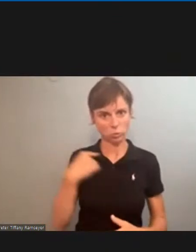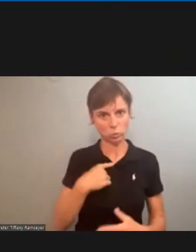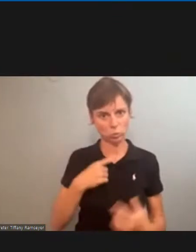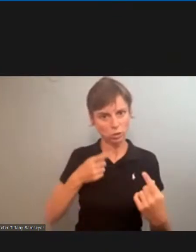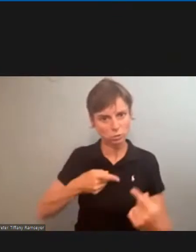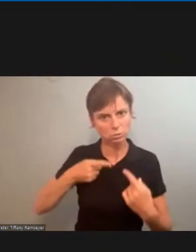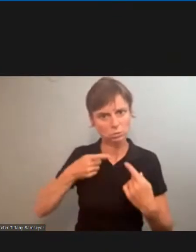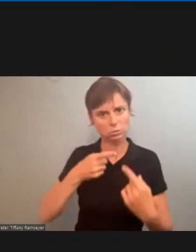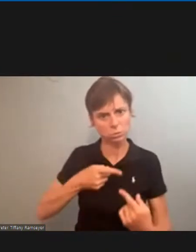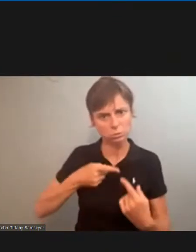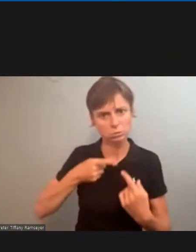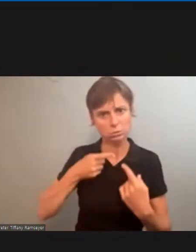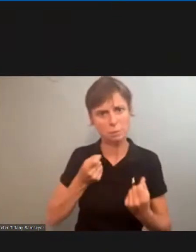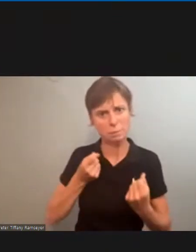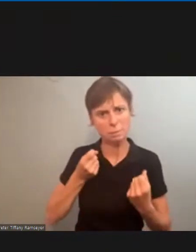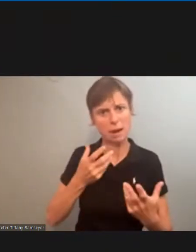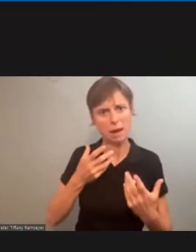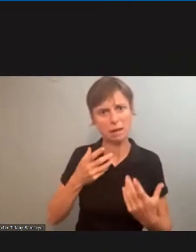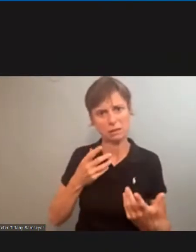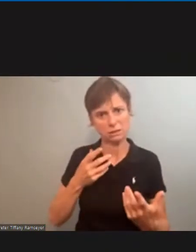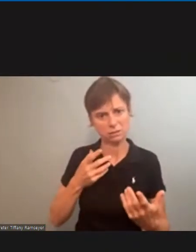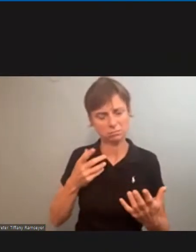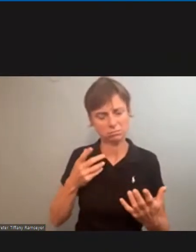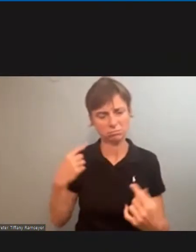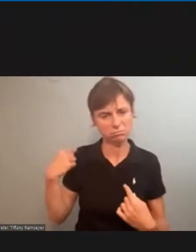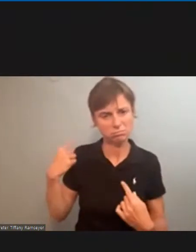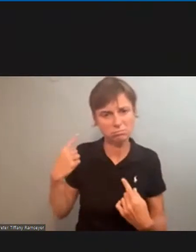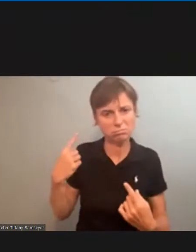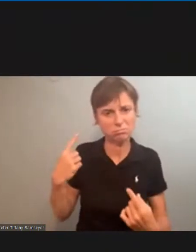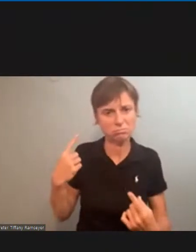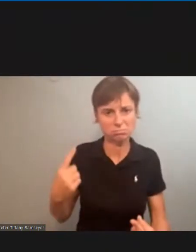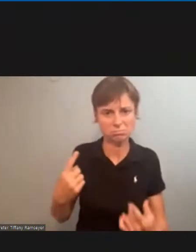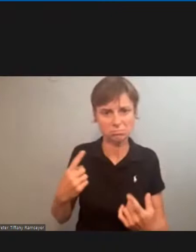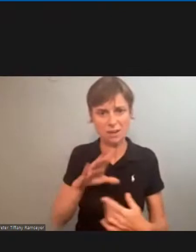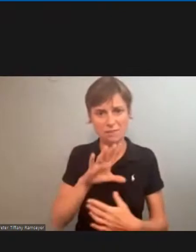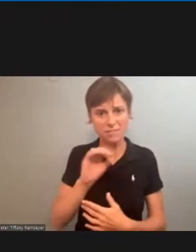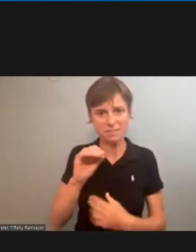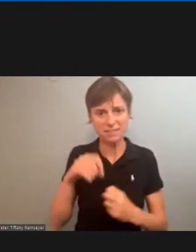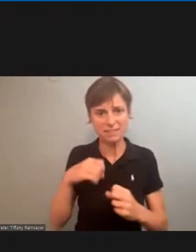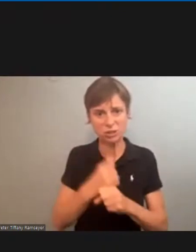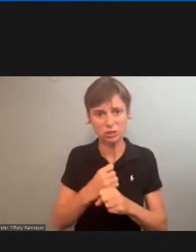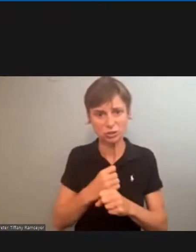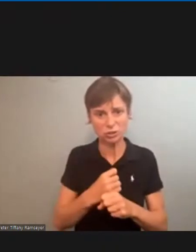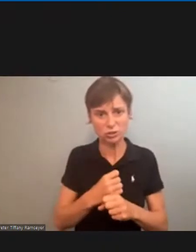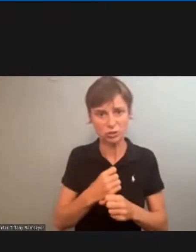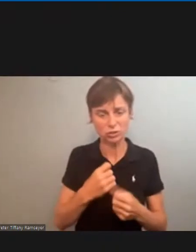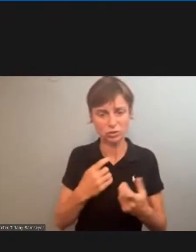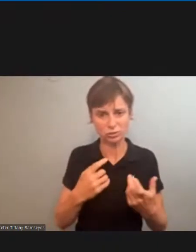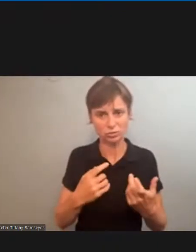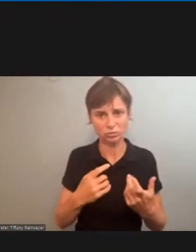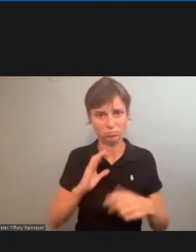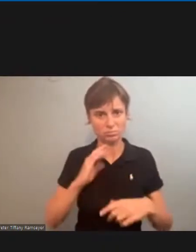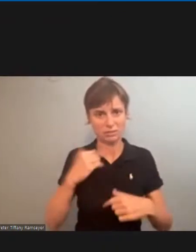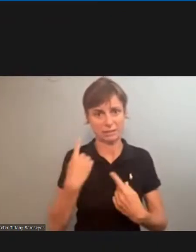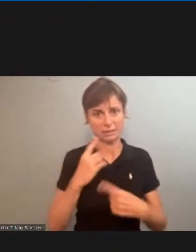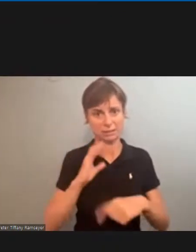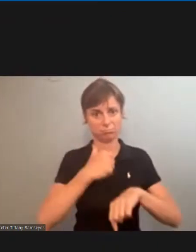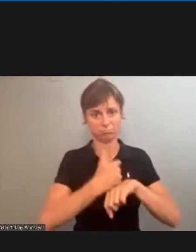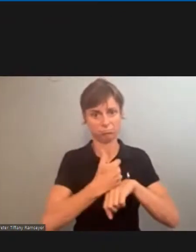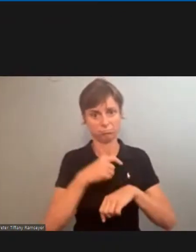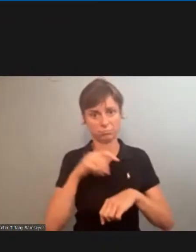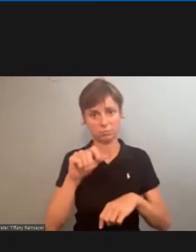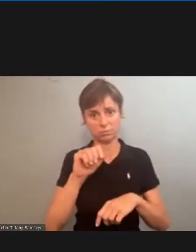fought for, and demanded in the last 50 years of the existence of the